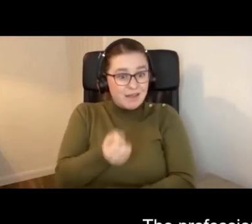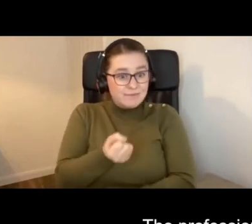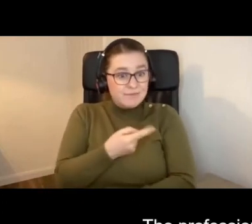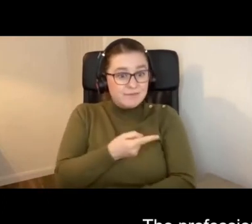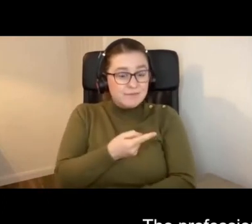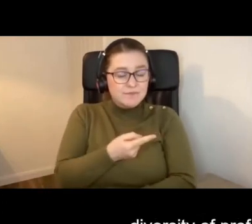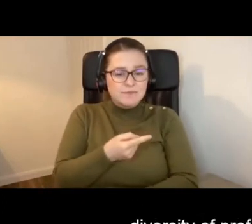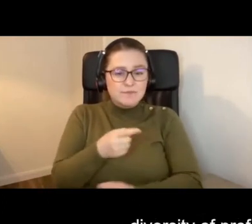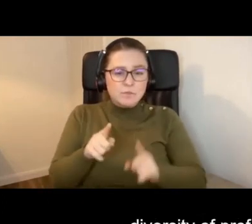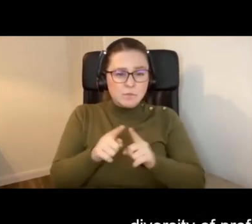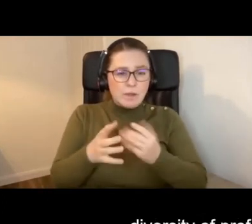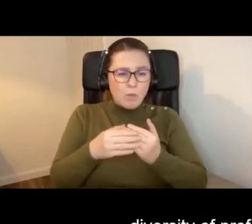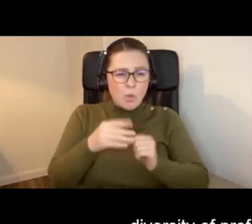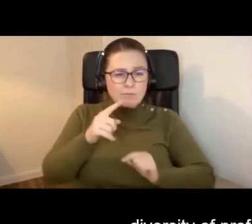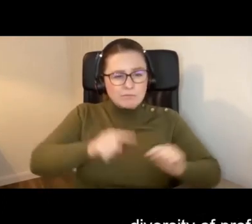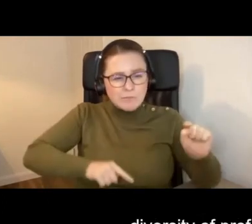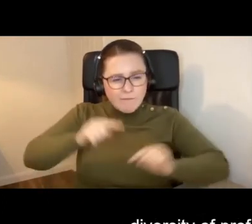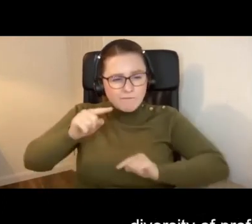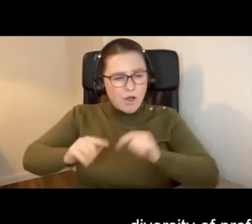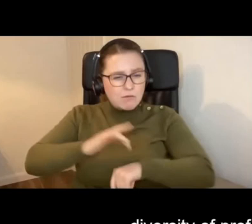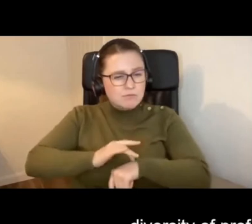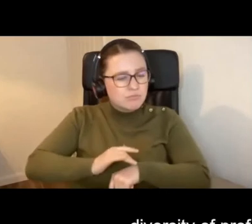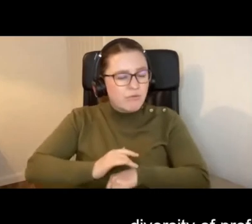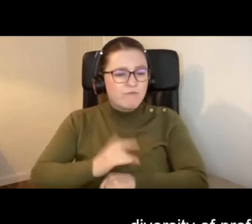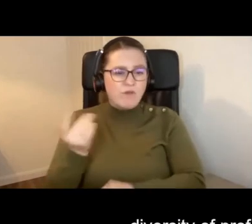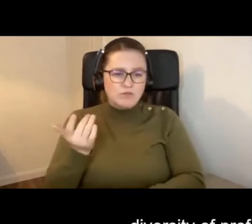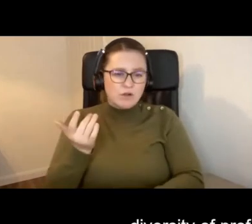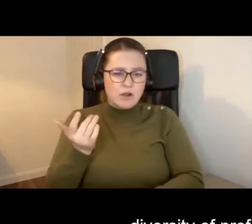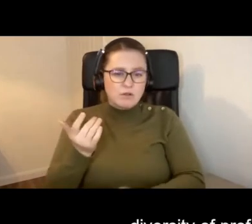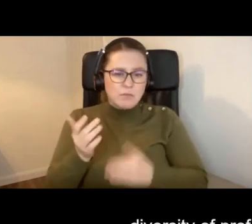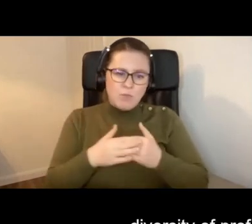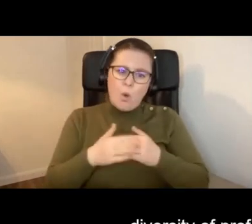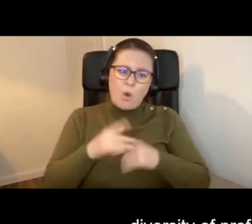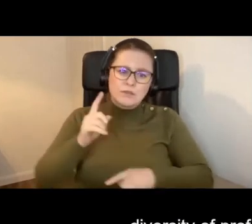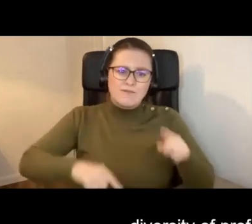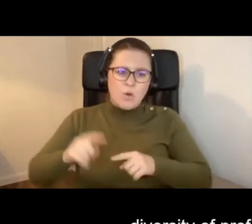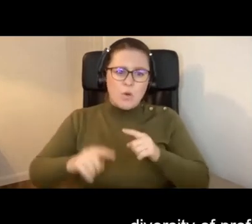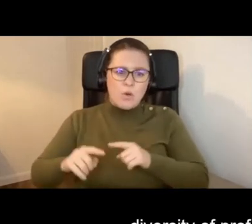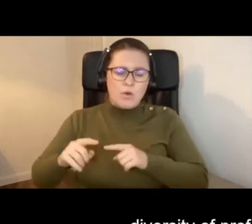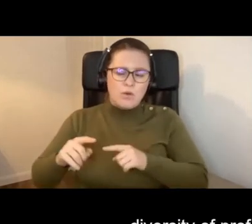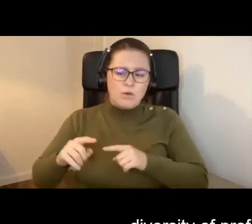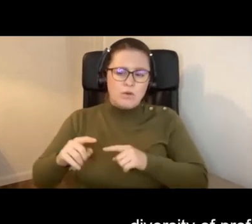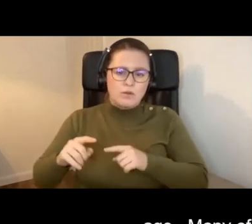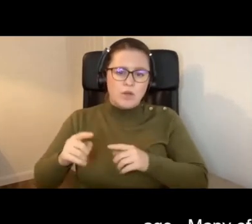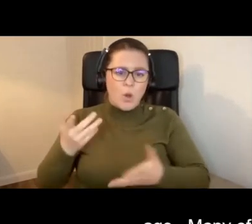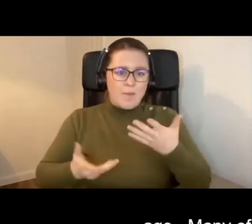We have a diversity of professionals, much more diverse than we had 12 years ago.